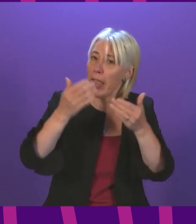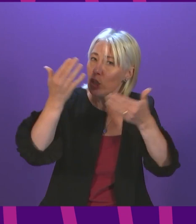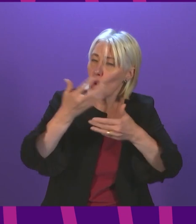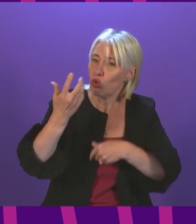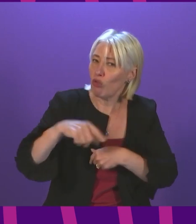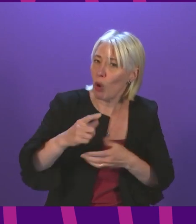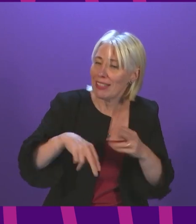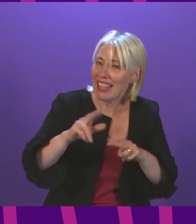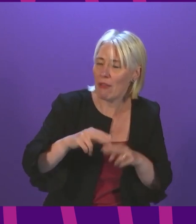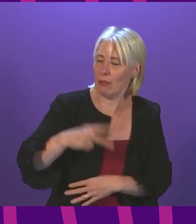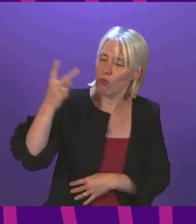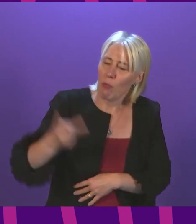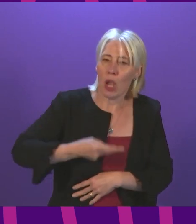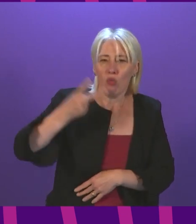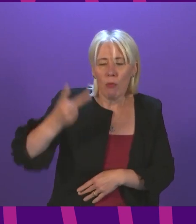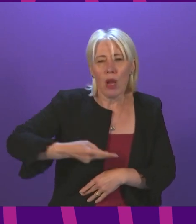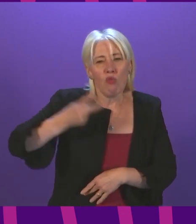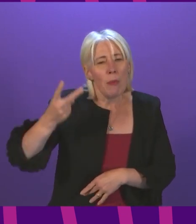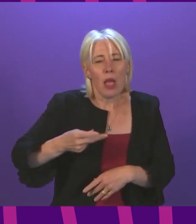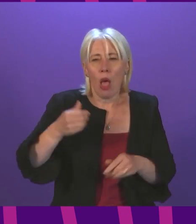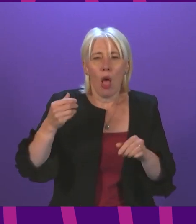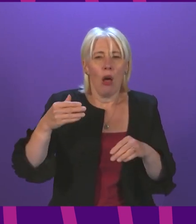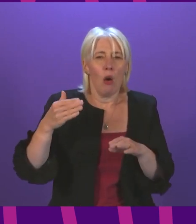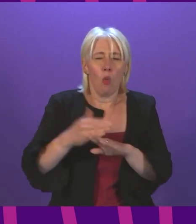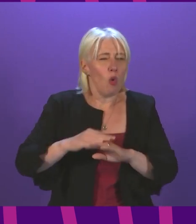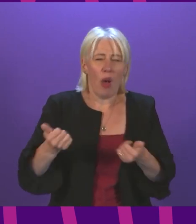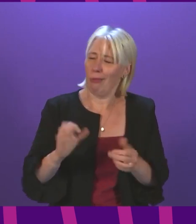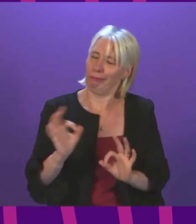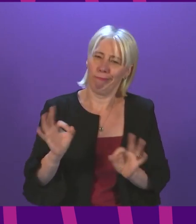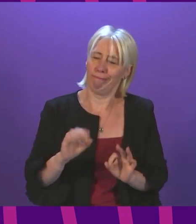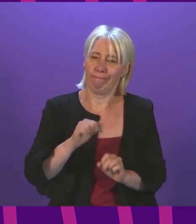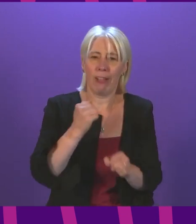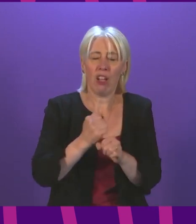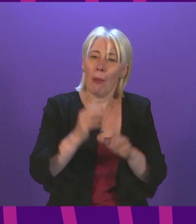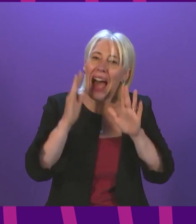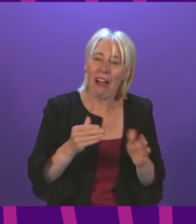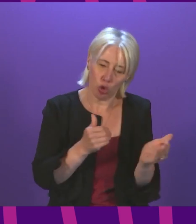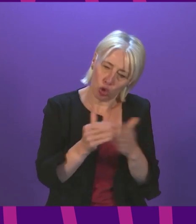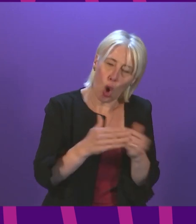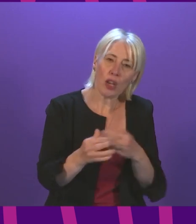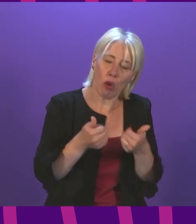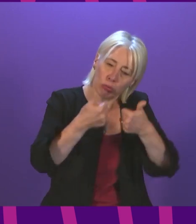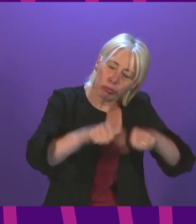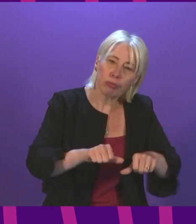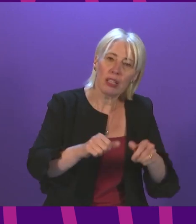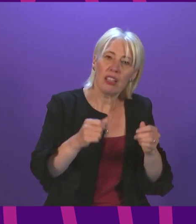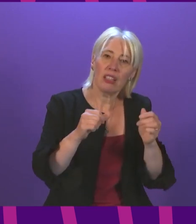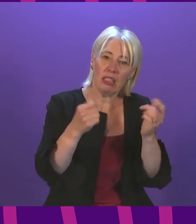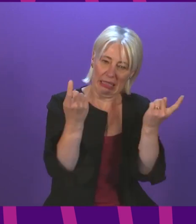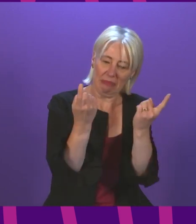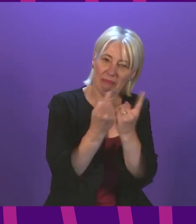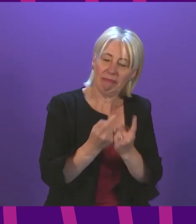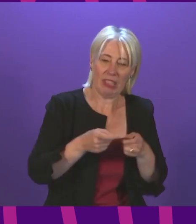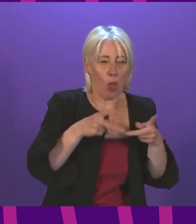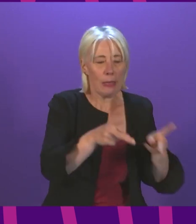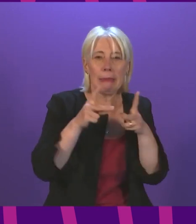stated weeks after weeks the facts on the performance so the government needs to focus on fixing the systems it already has but instead it's fixated